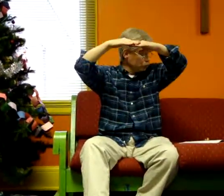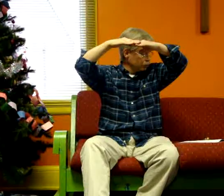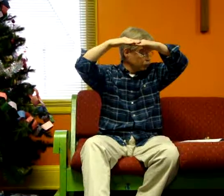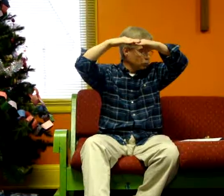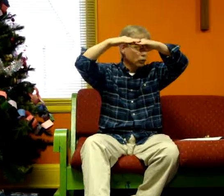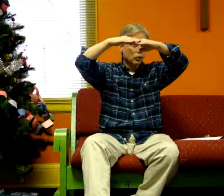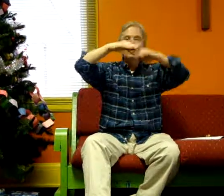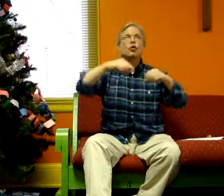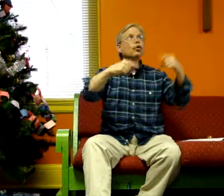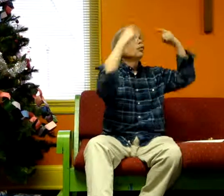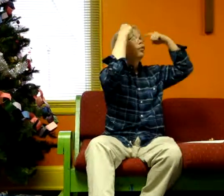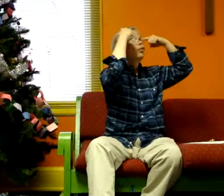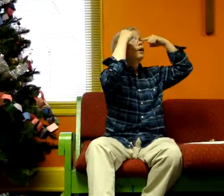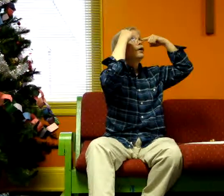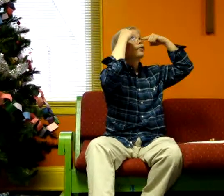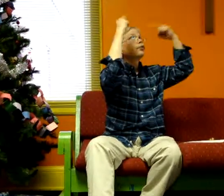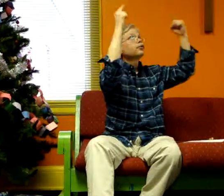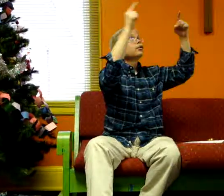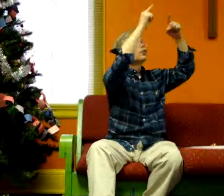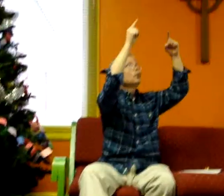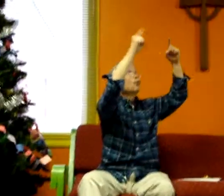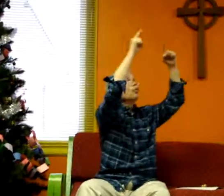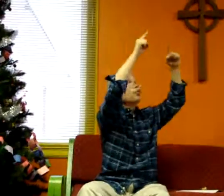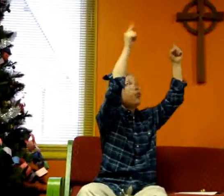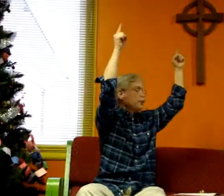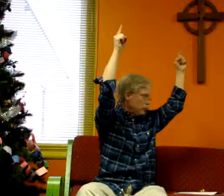with wonder.